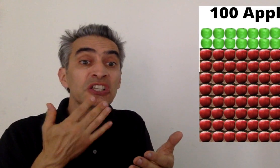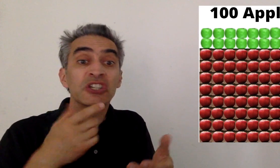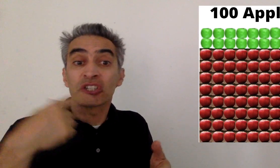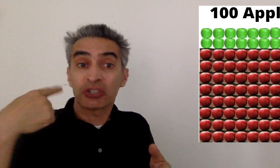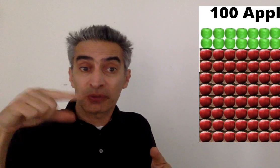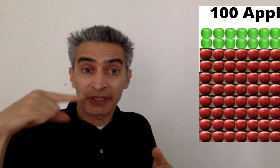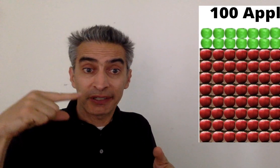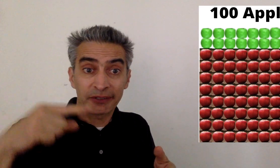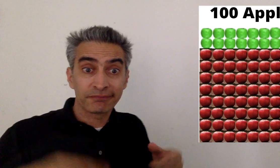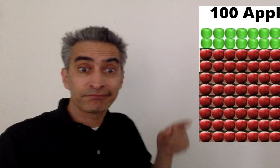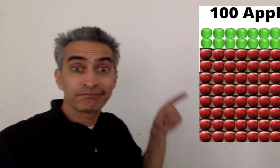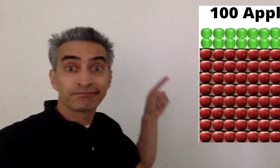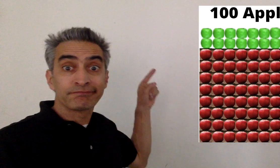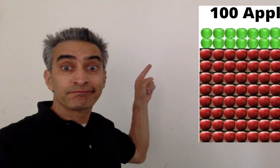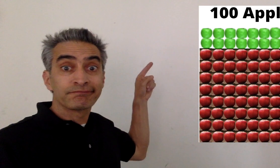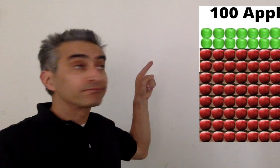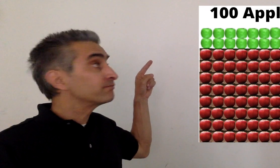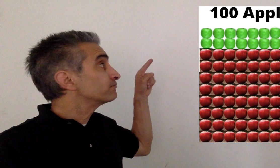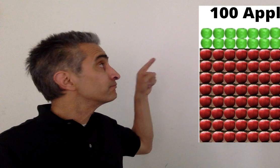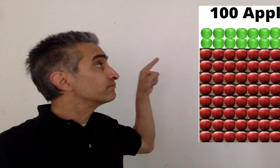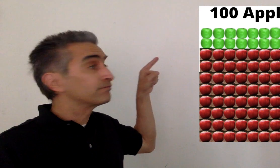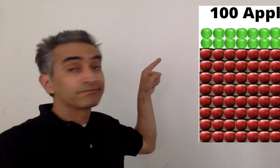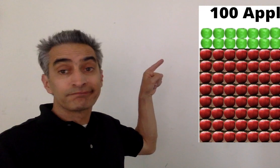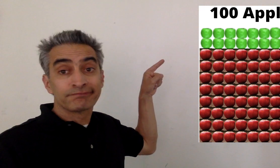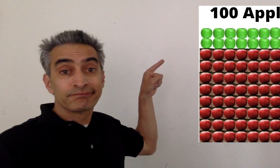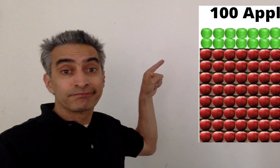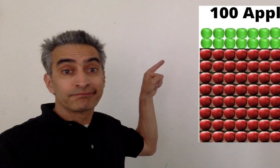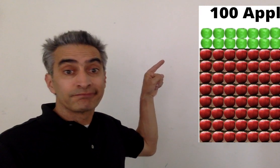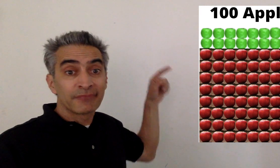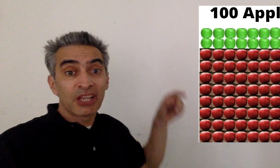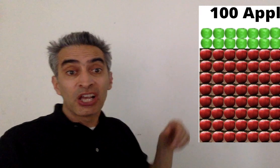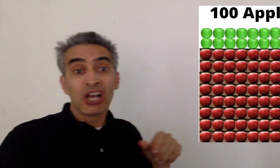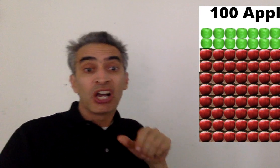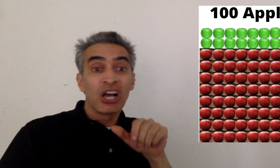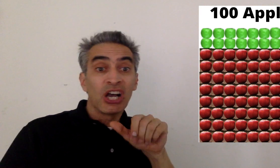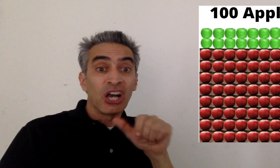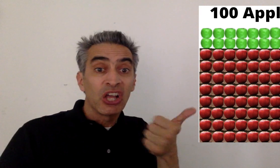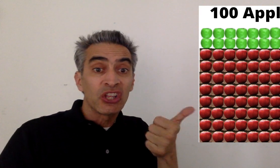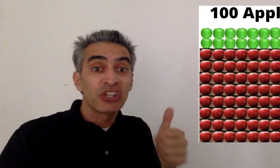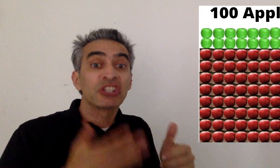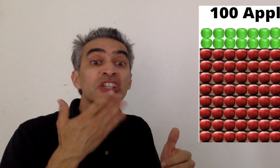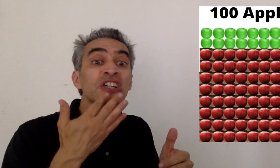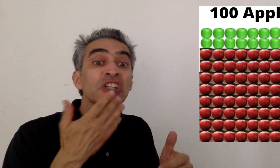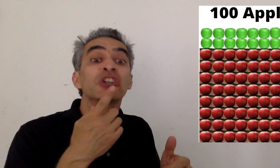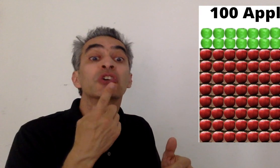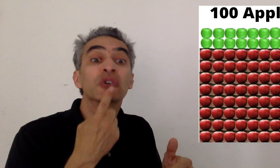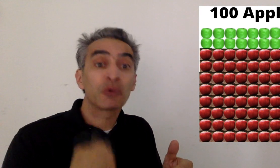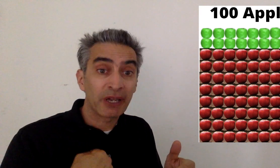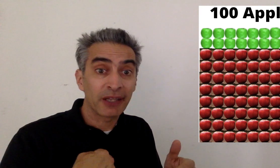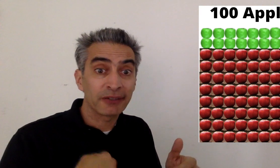Some of apples are green, and the others are red.